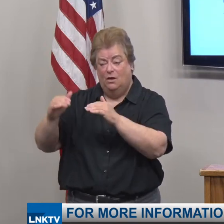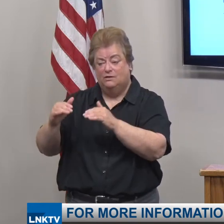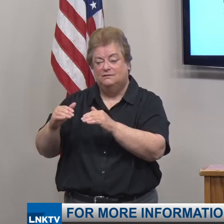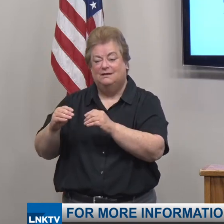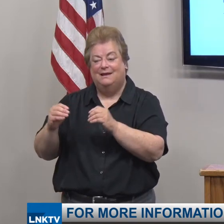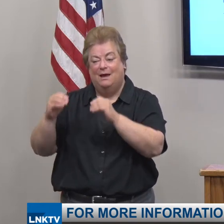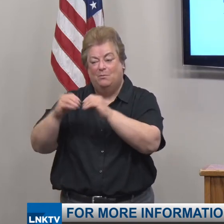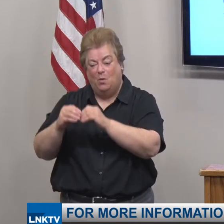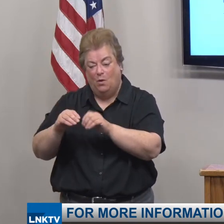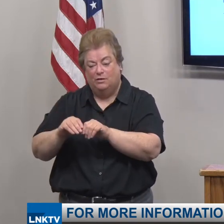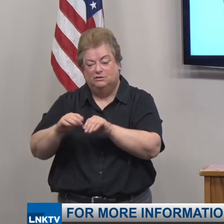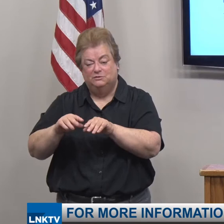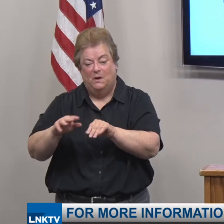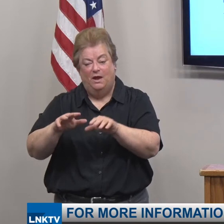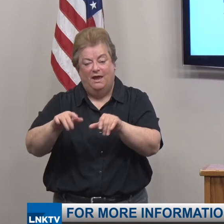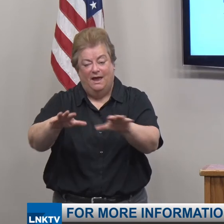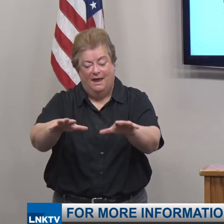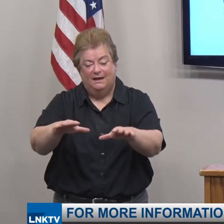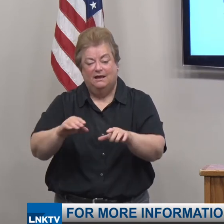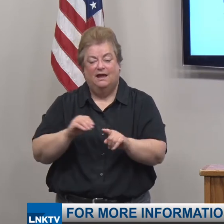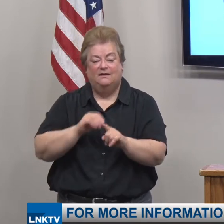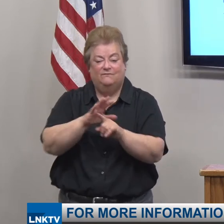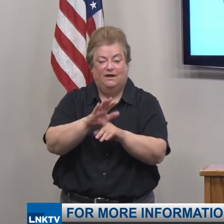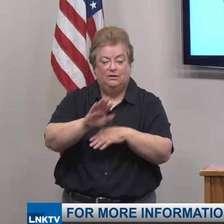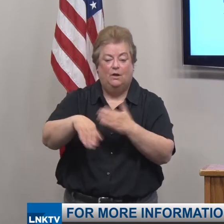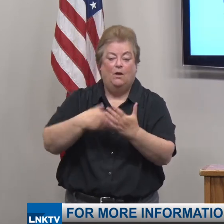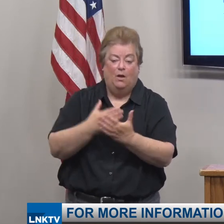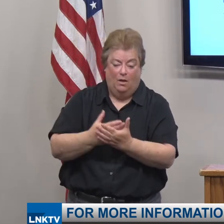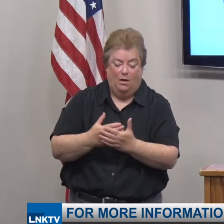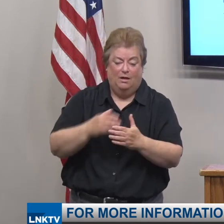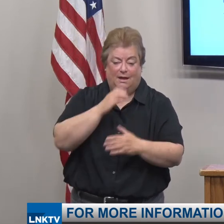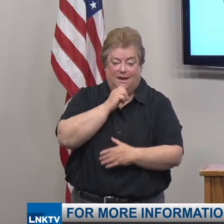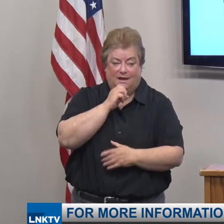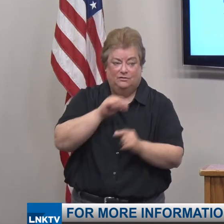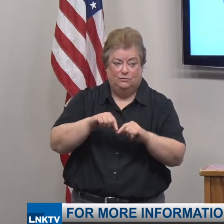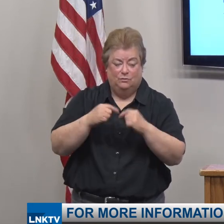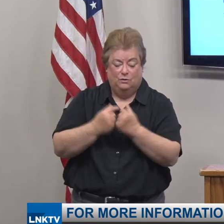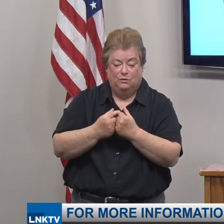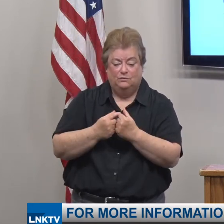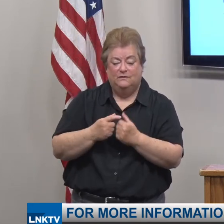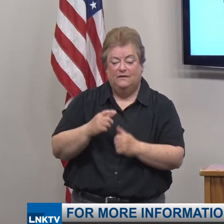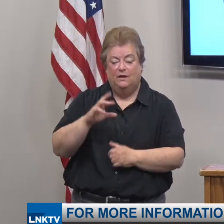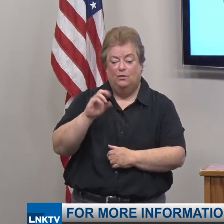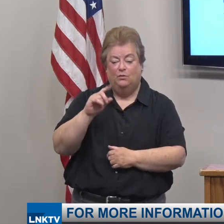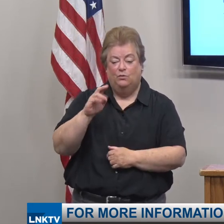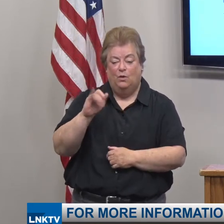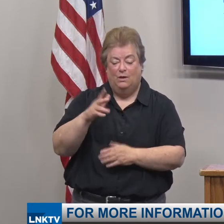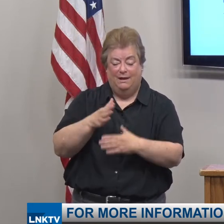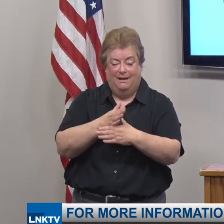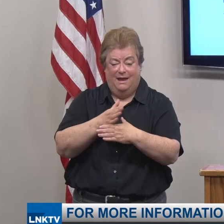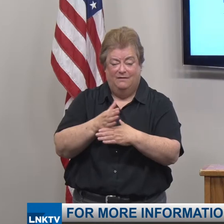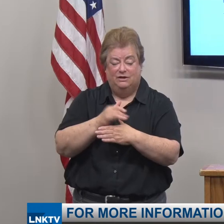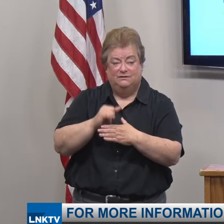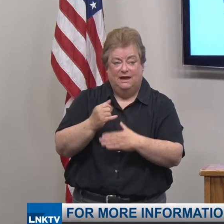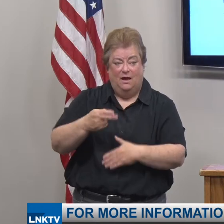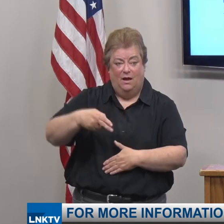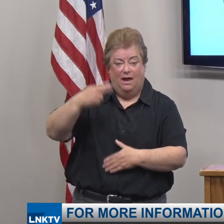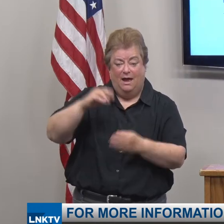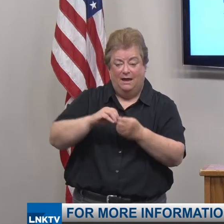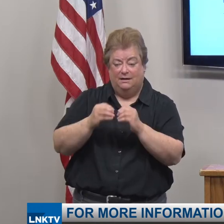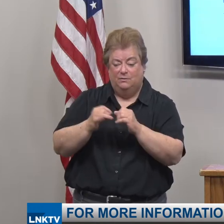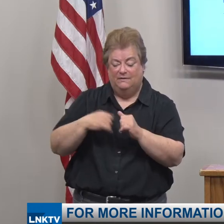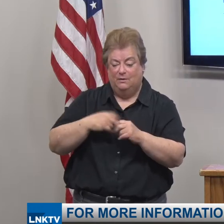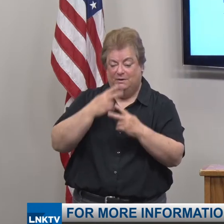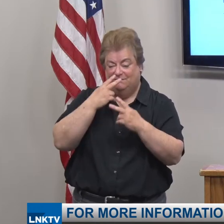throughout the community and affecting all age groups. The seven-day rolling average shows the high number of cases we have seen